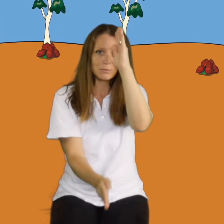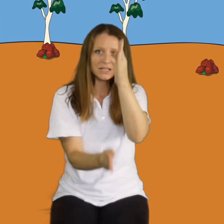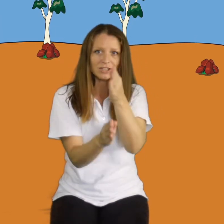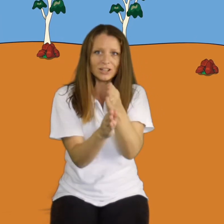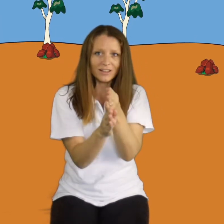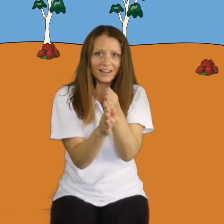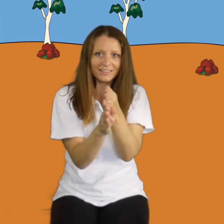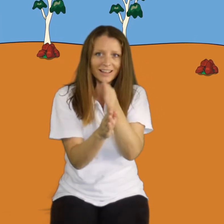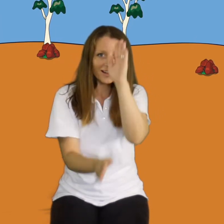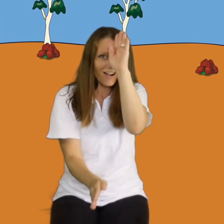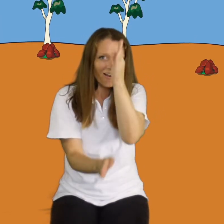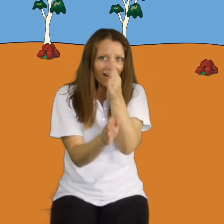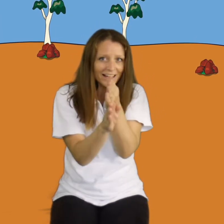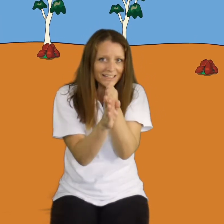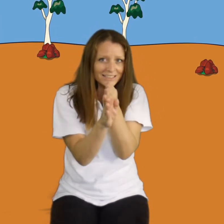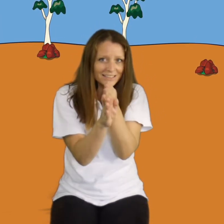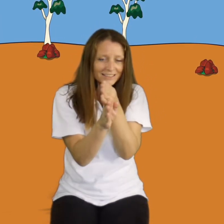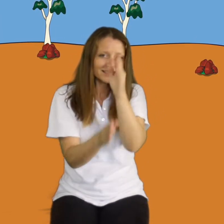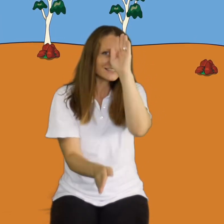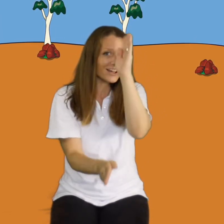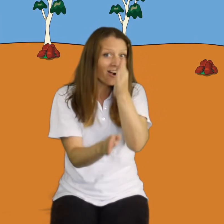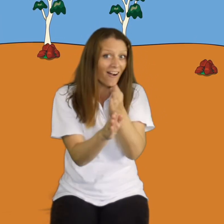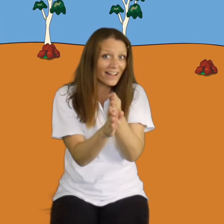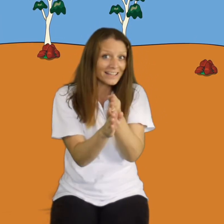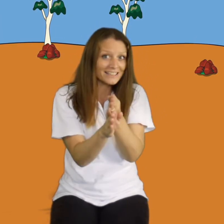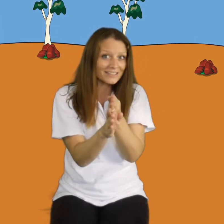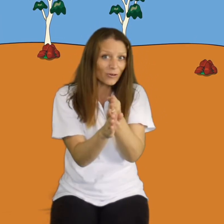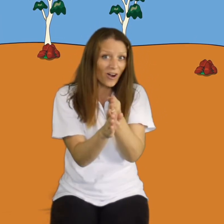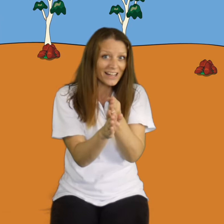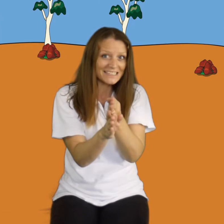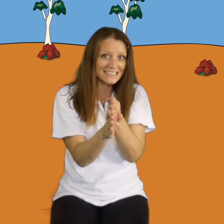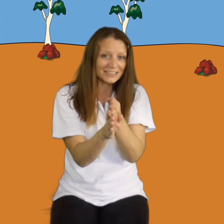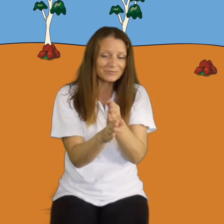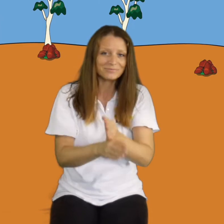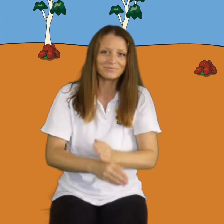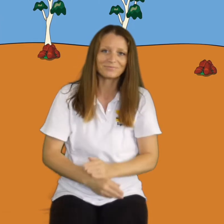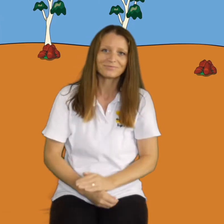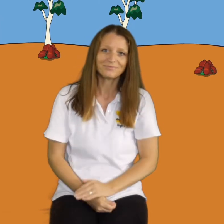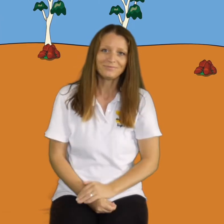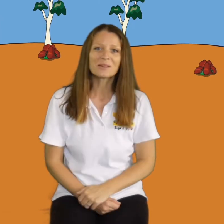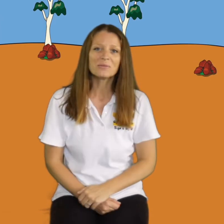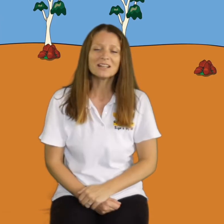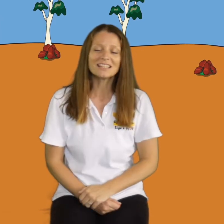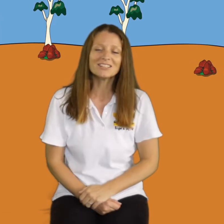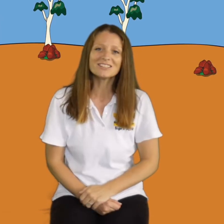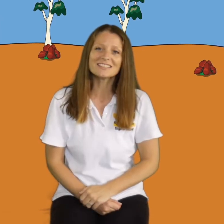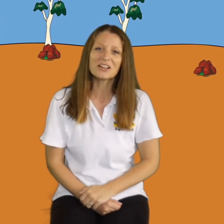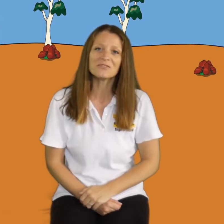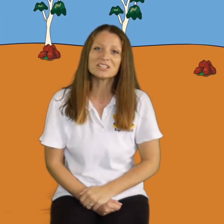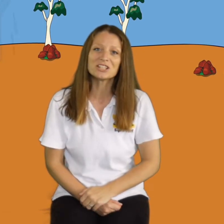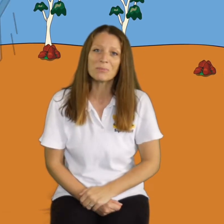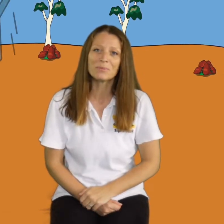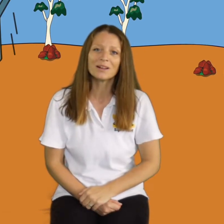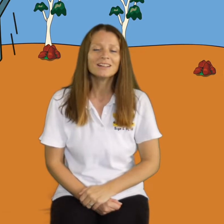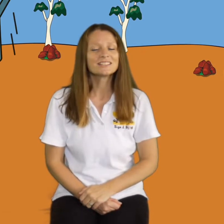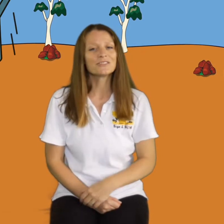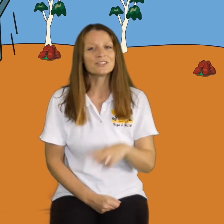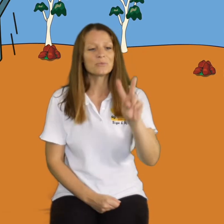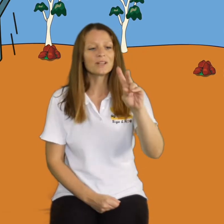meet each other like that. Hide. This is hide or hiding. We're gonna do this time for jump. So for jump we're gonna